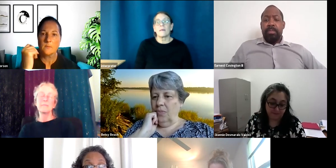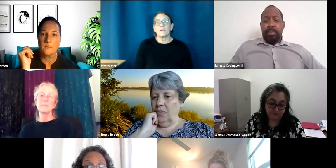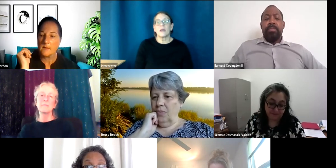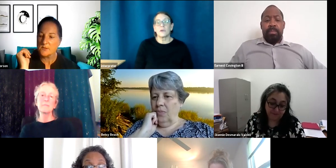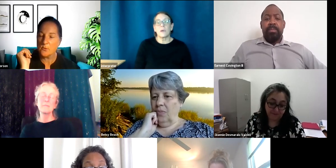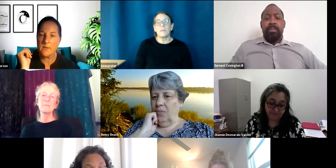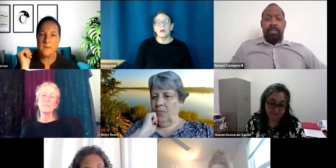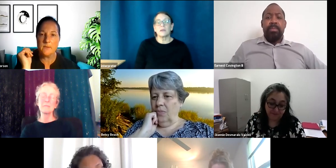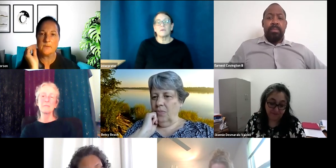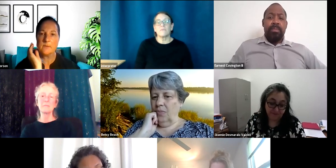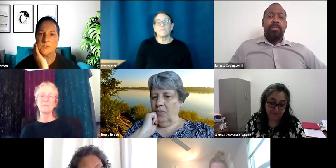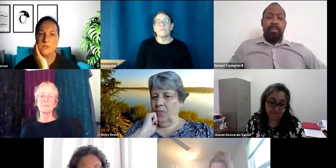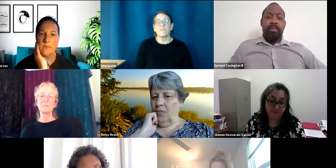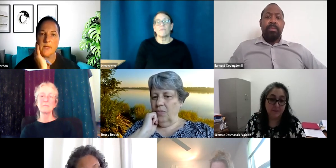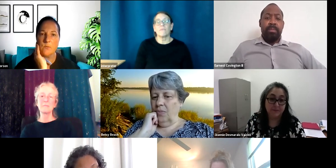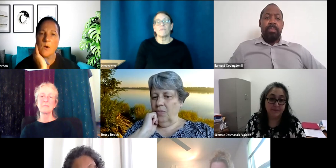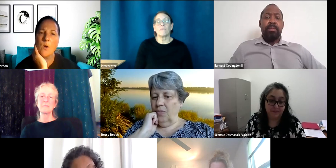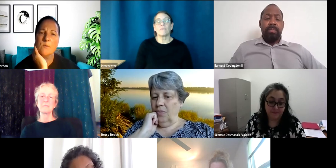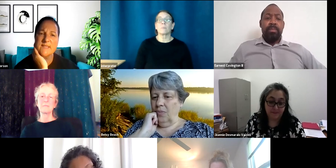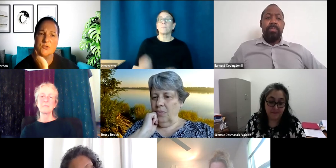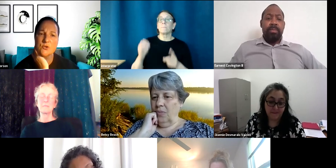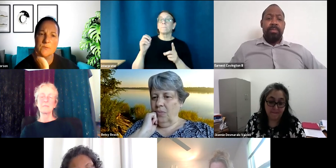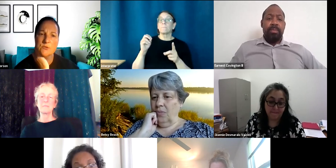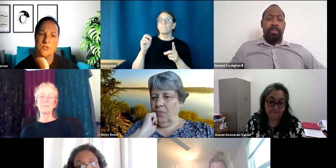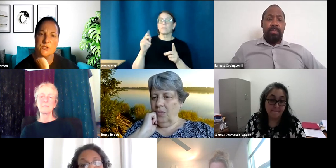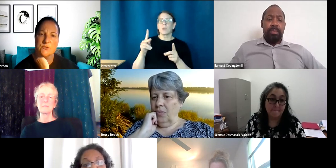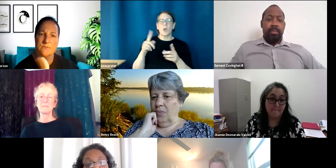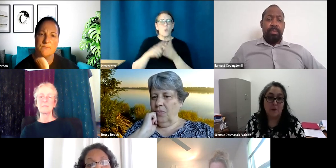Yeah. They're BIPOC. Yeah. What was that term you just used?